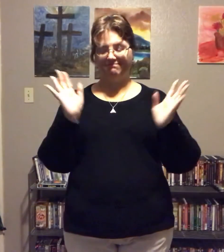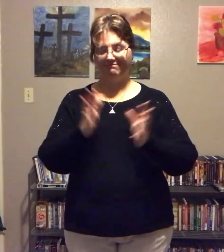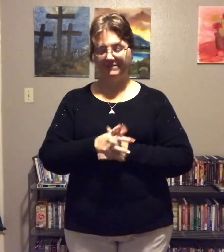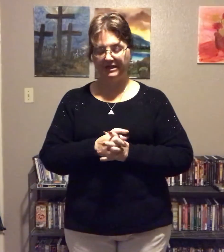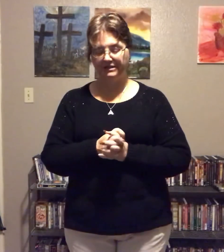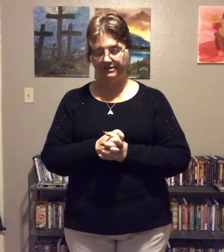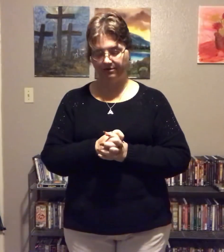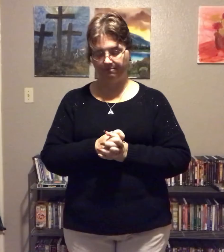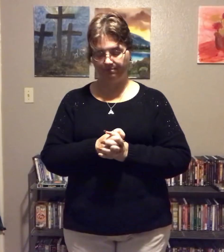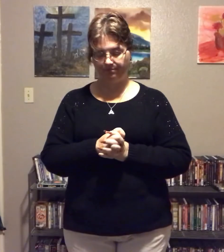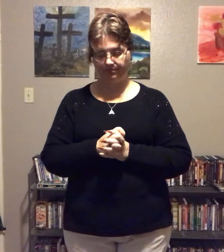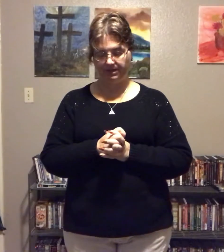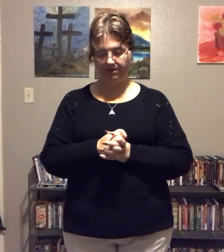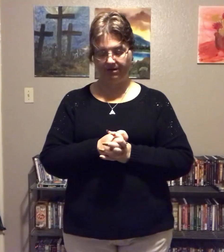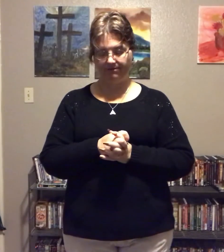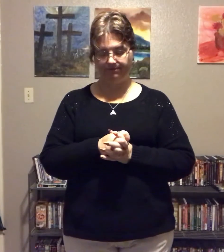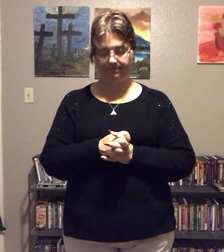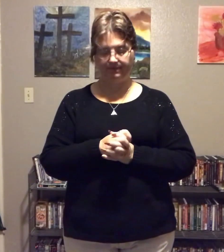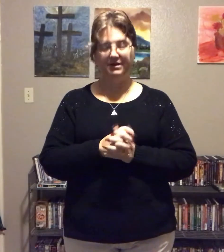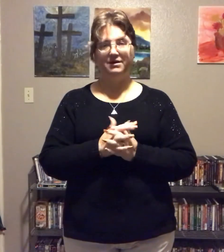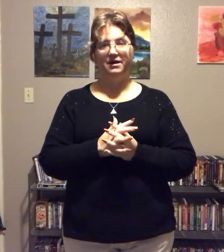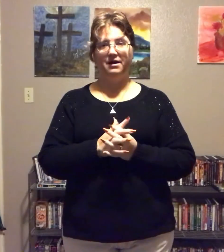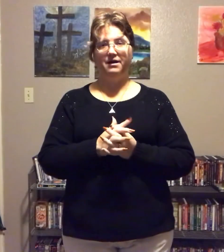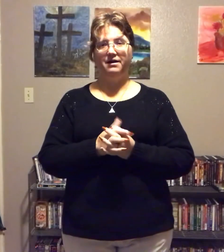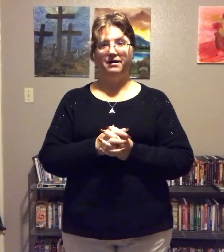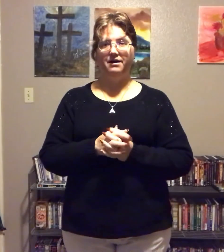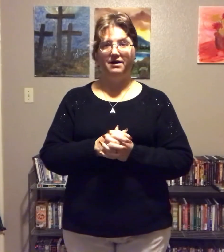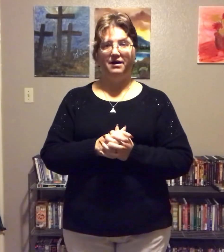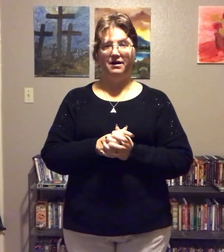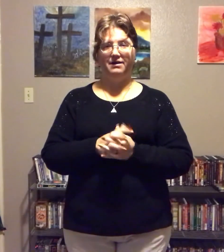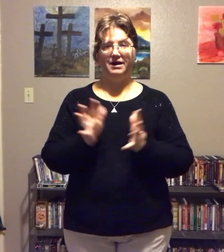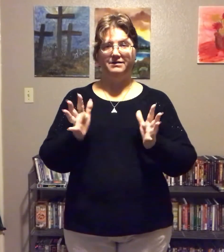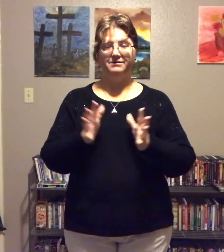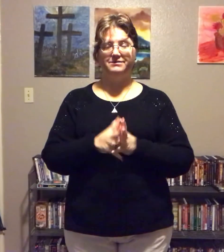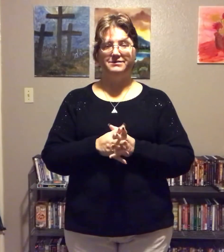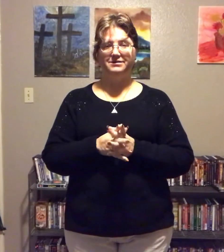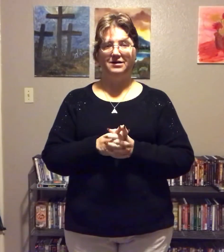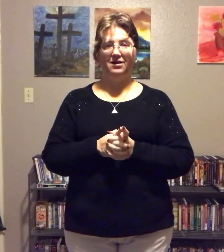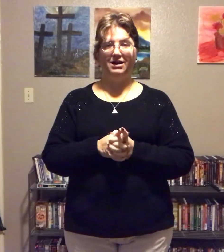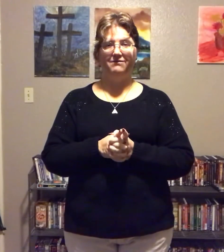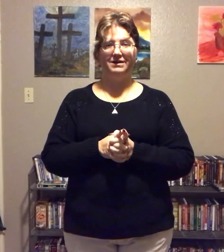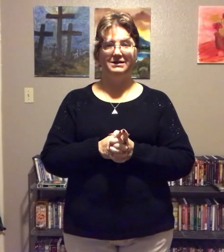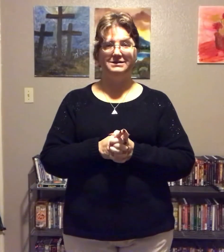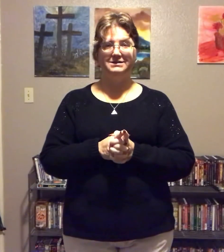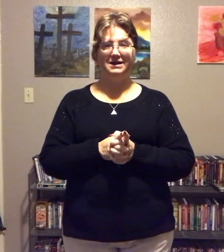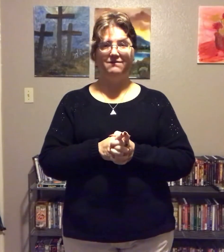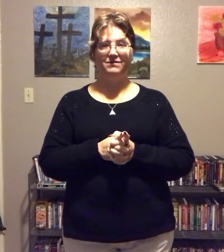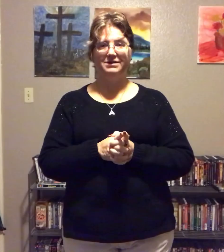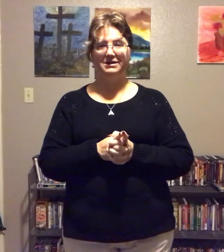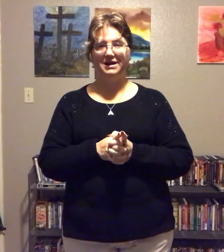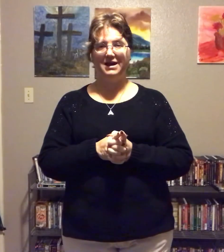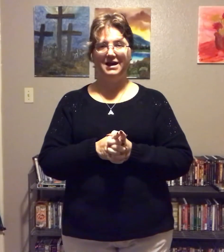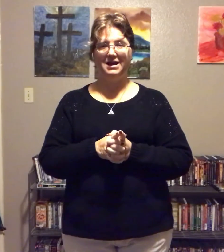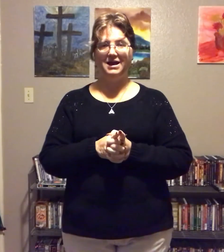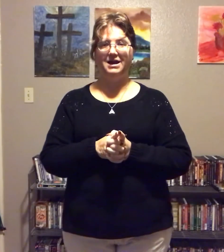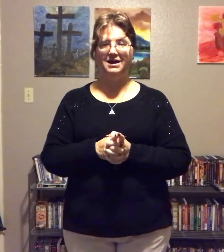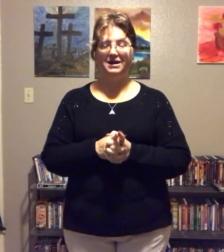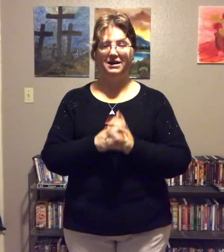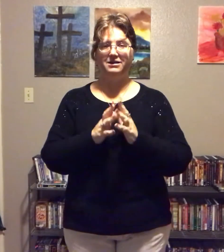So, anyway. That is all I've got to say for today. And I